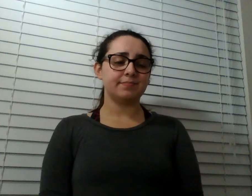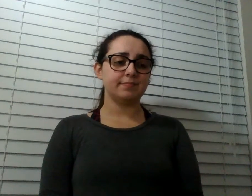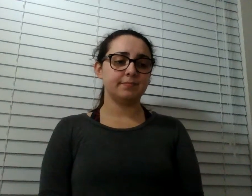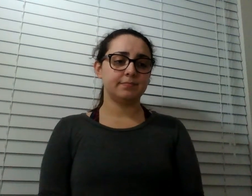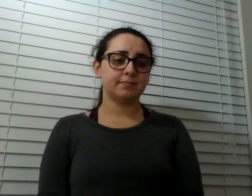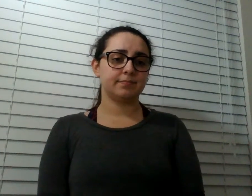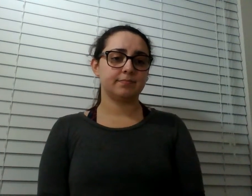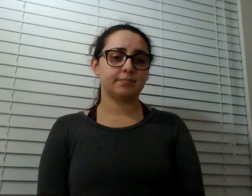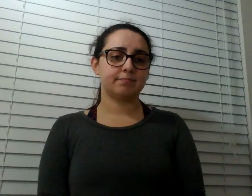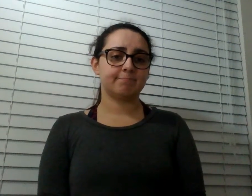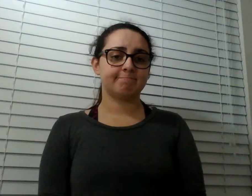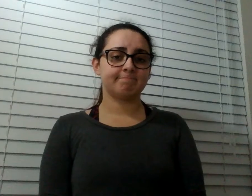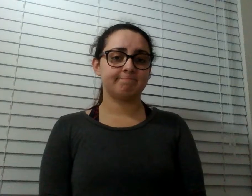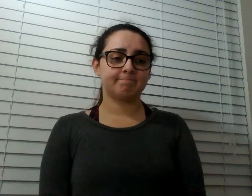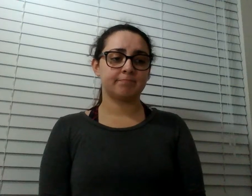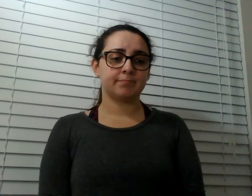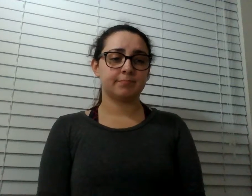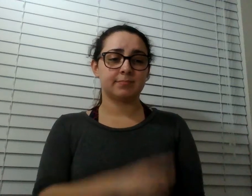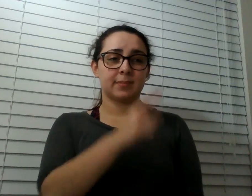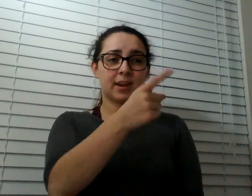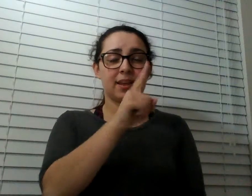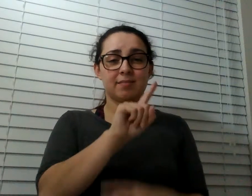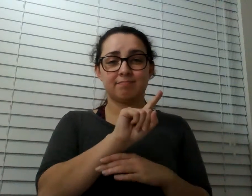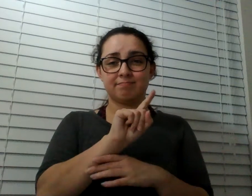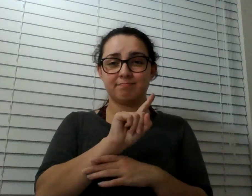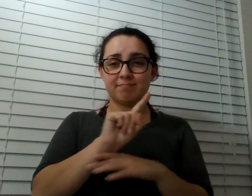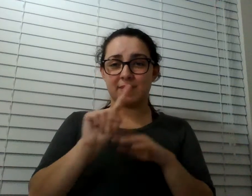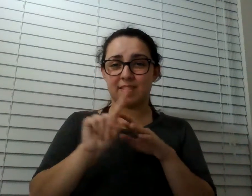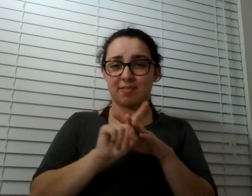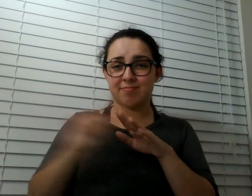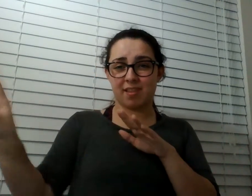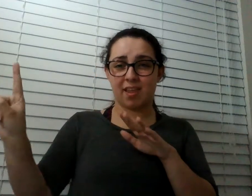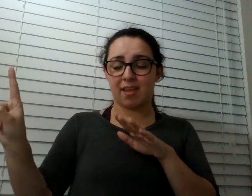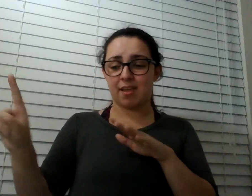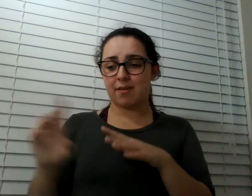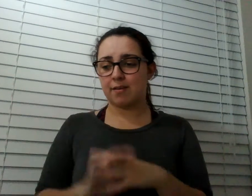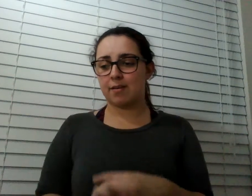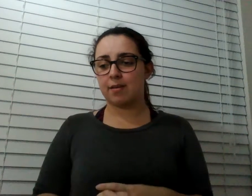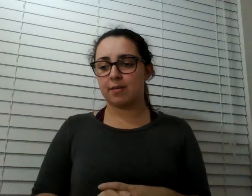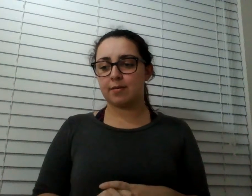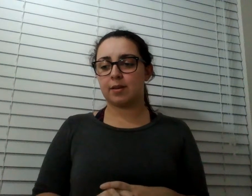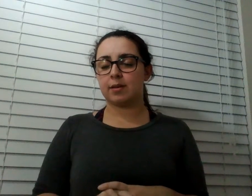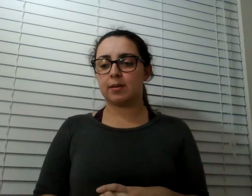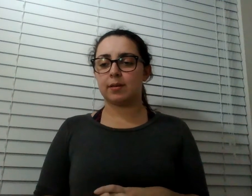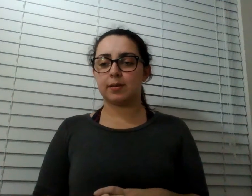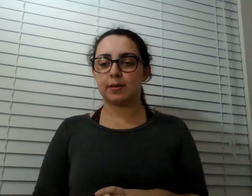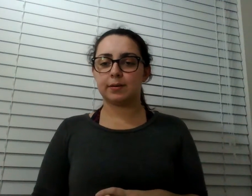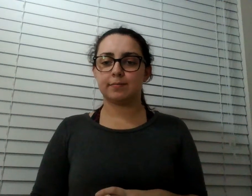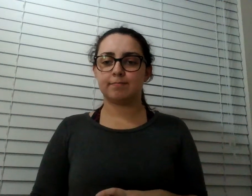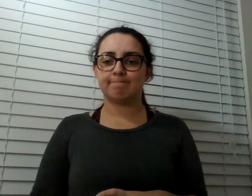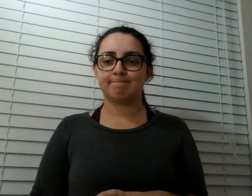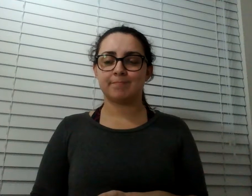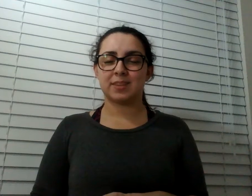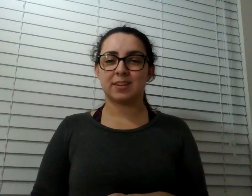Dirk's gone. We should start moving. Yeah. Good. All right. That's just too much of an irony.